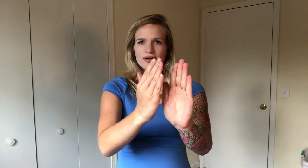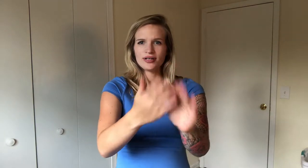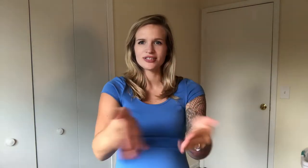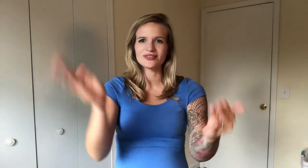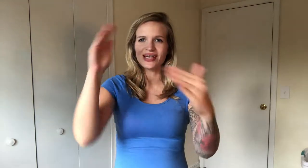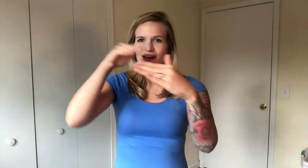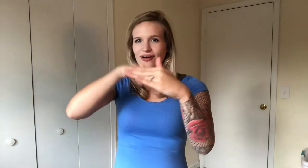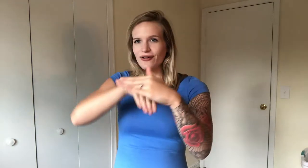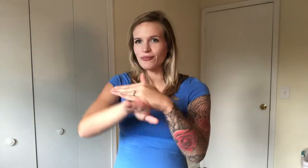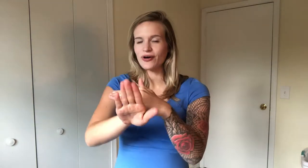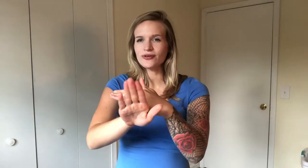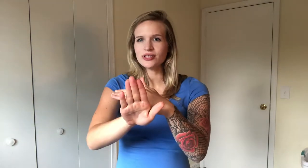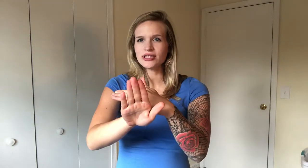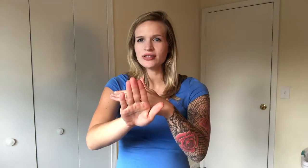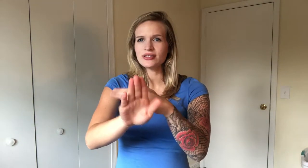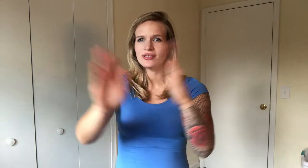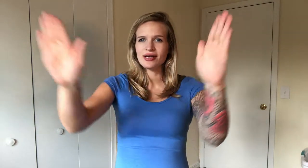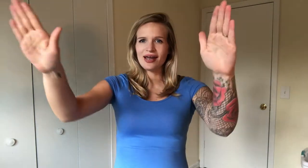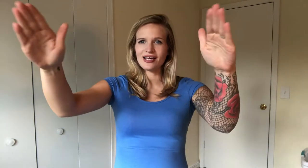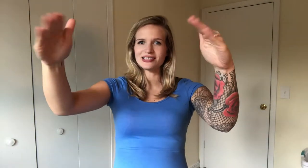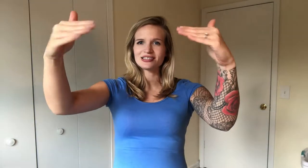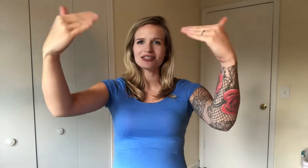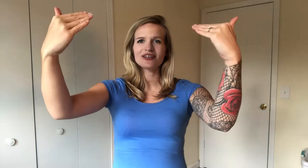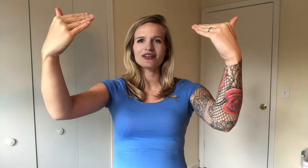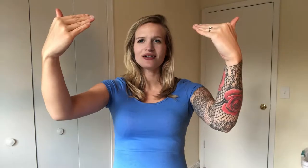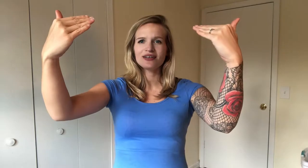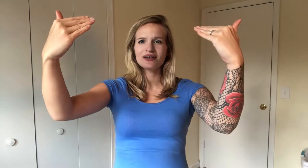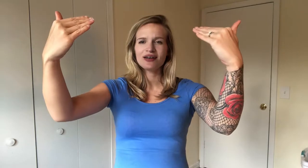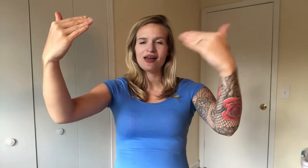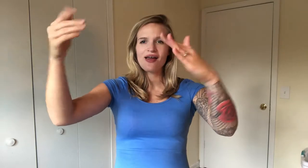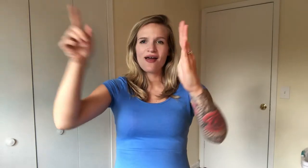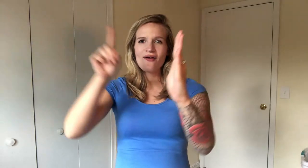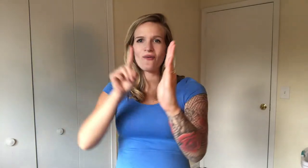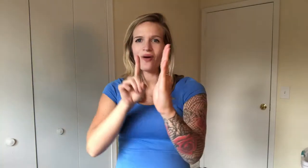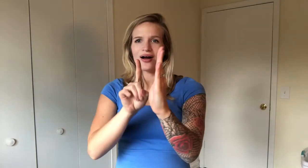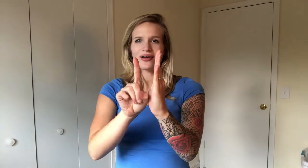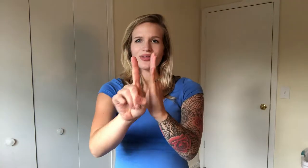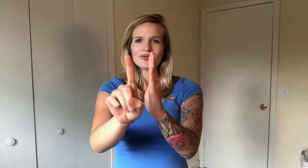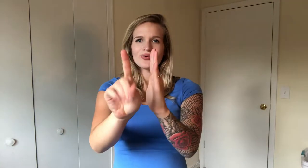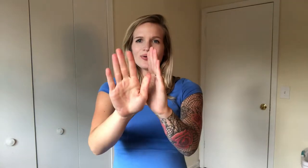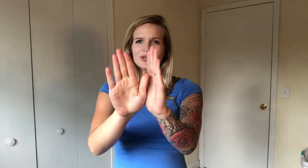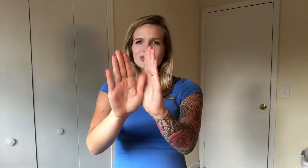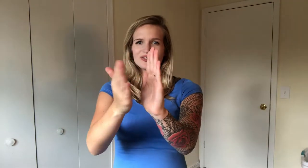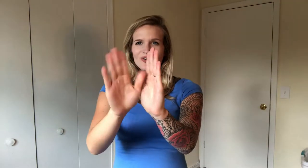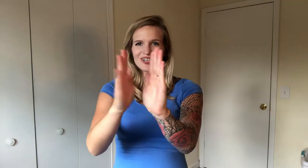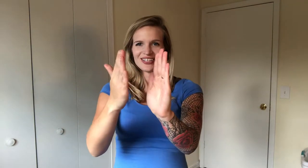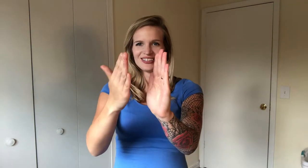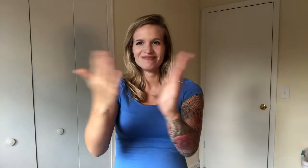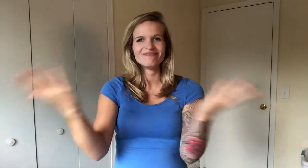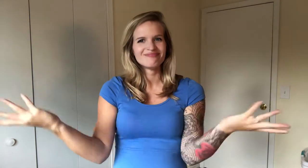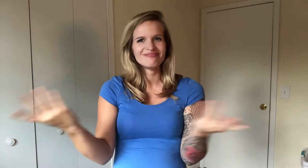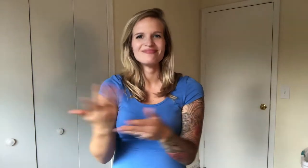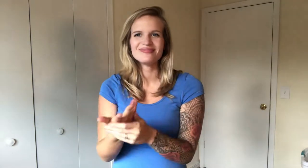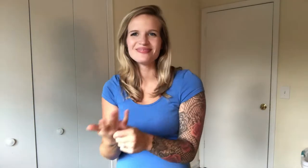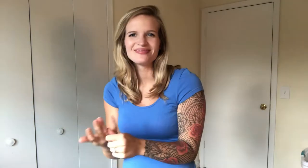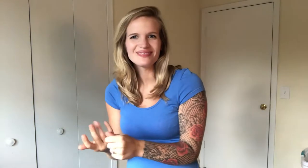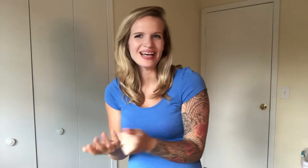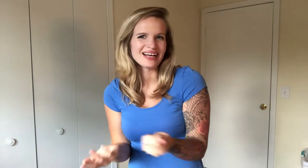So again, approach, heads turn, walk through door. Yeah,